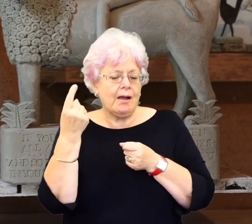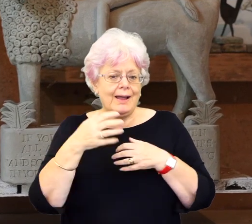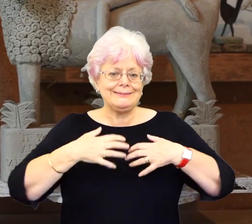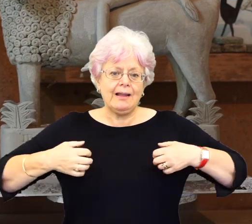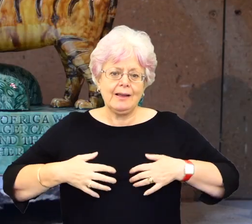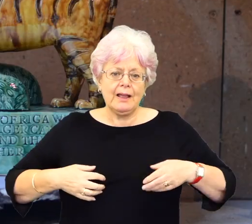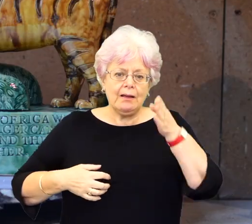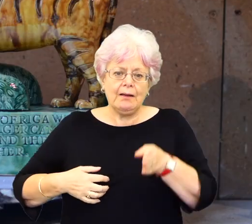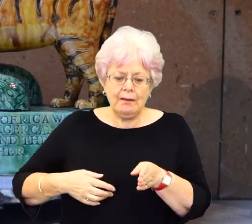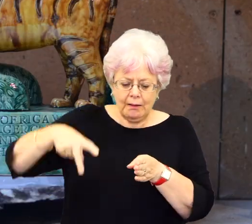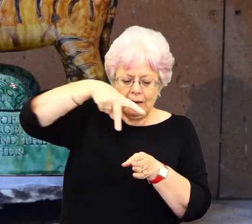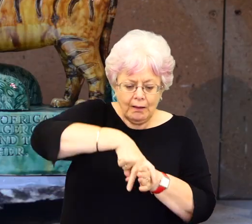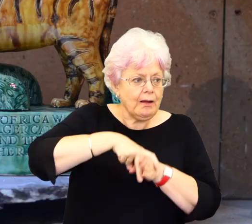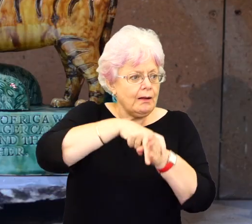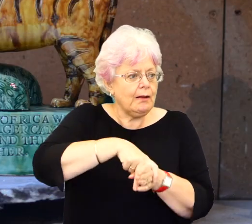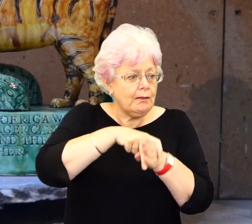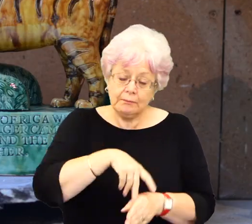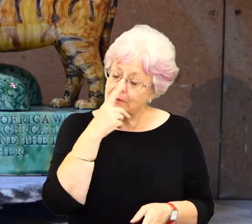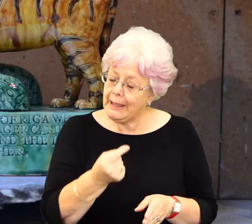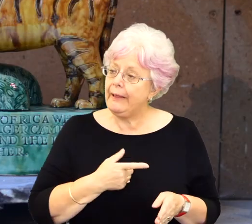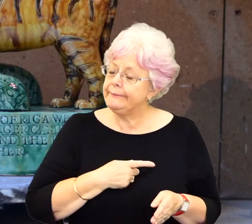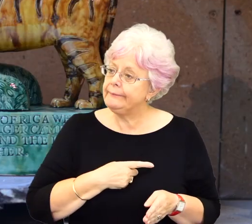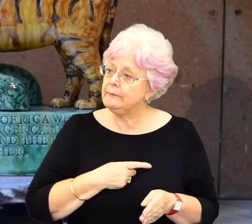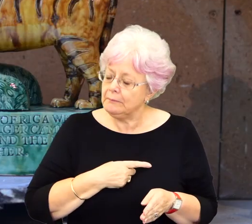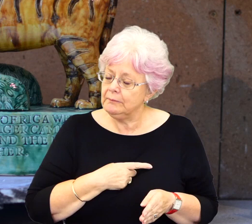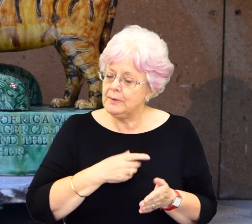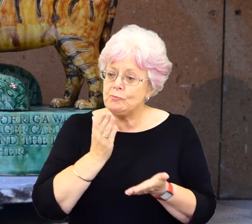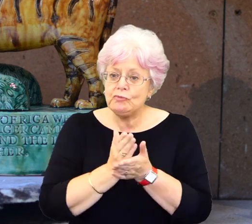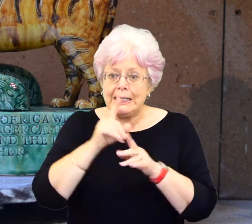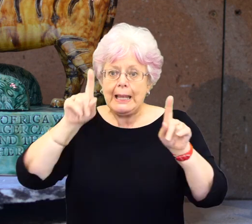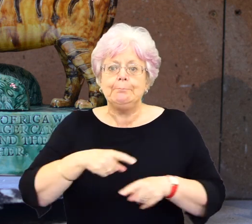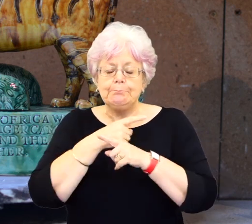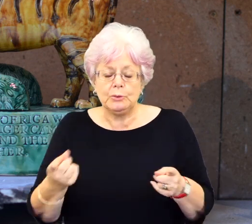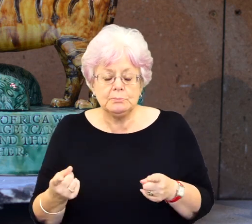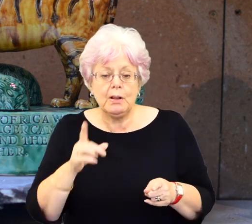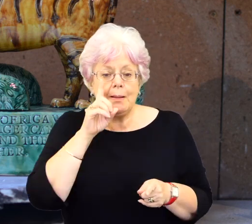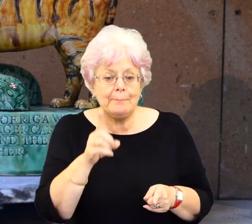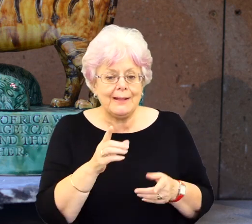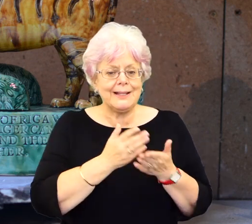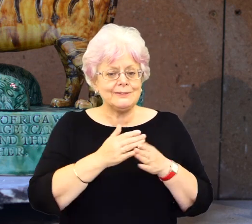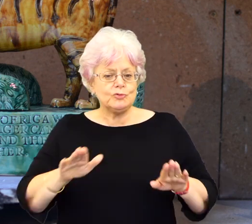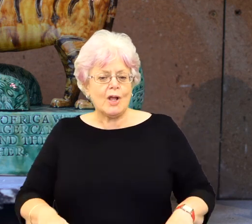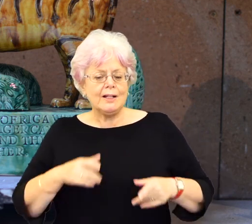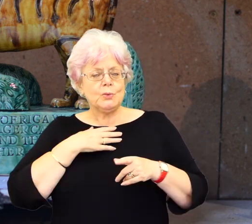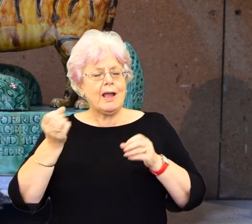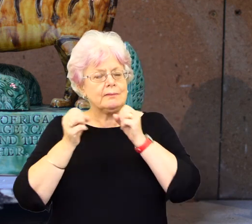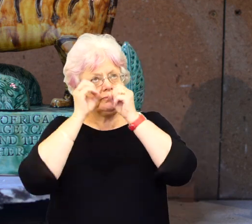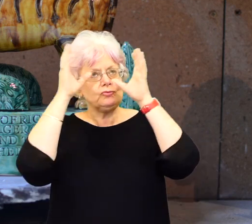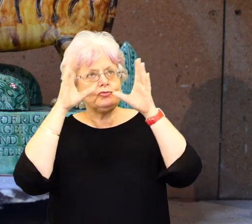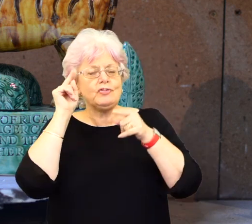is, it's something, you know, oh, that's quite a sort of, um, impossible thing to happen. And I just, I like this as the, um,